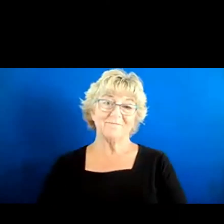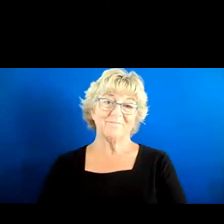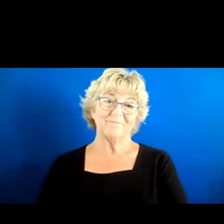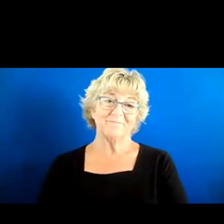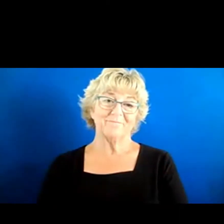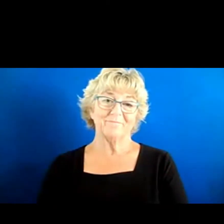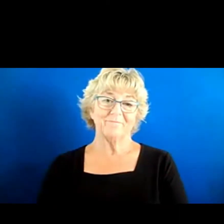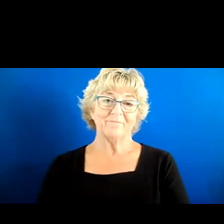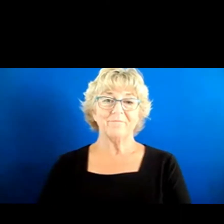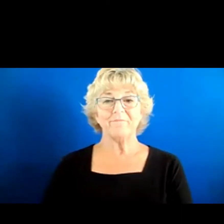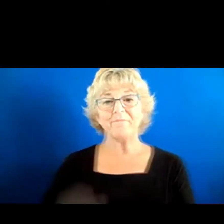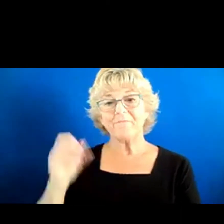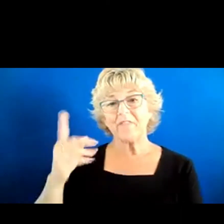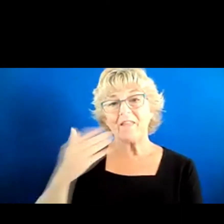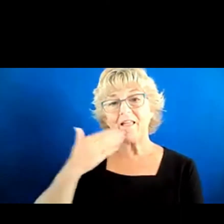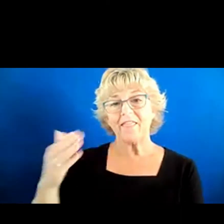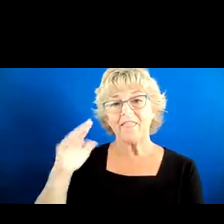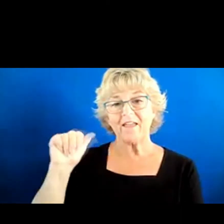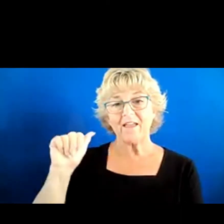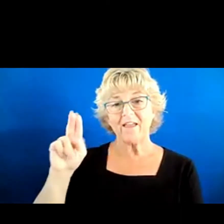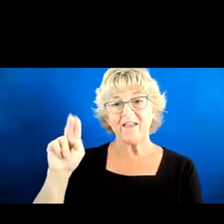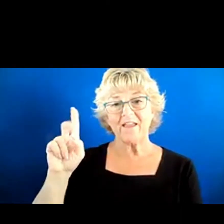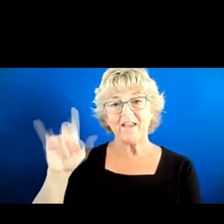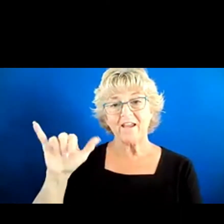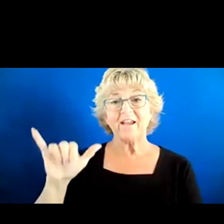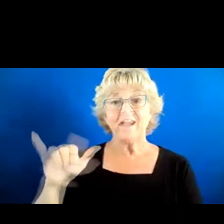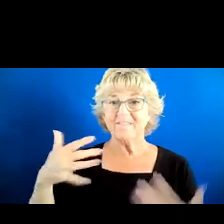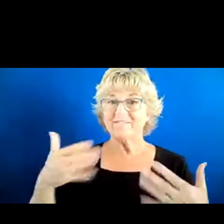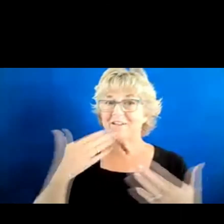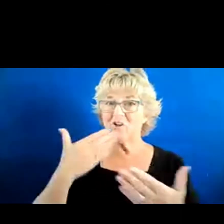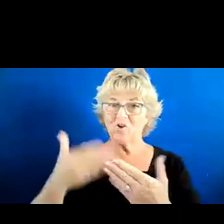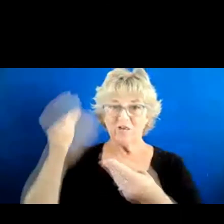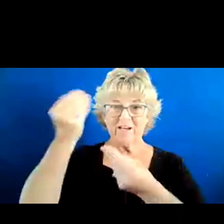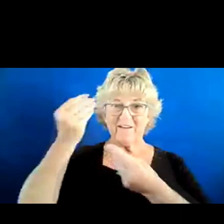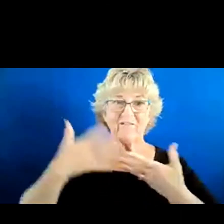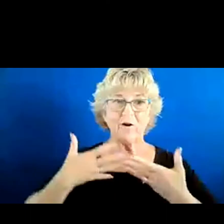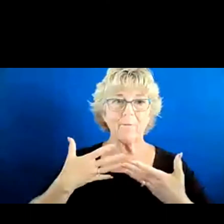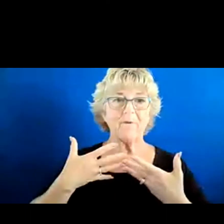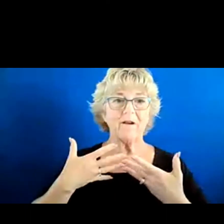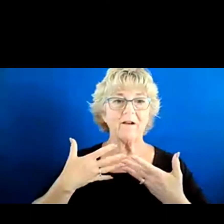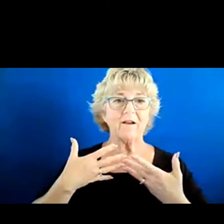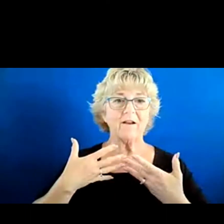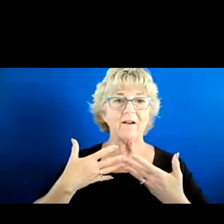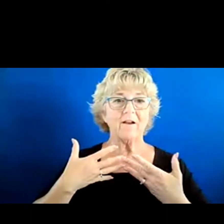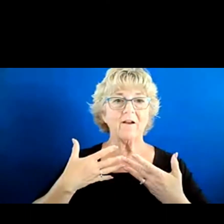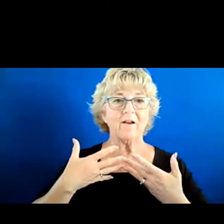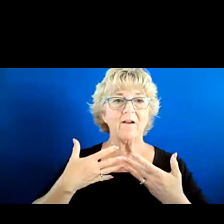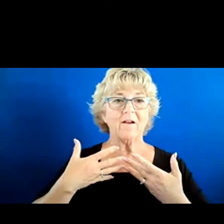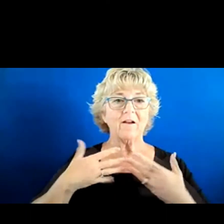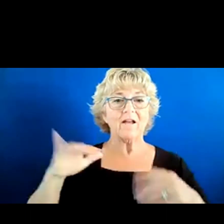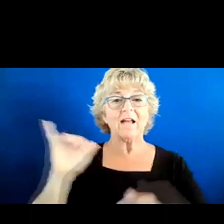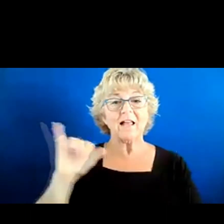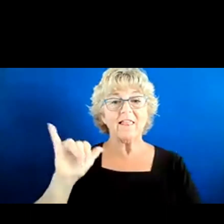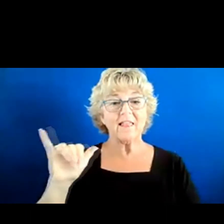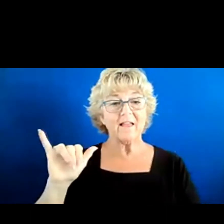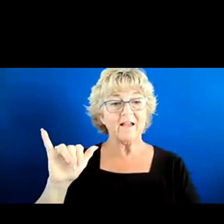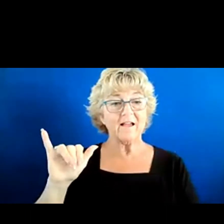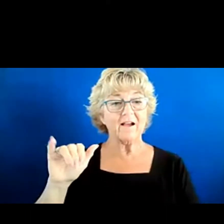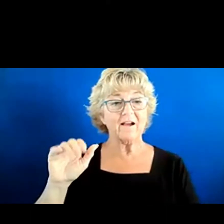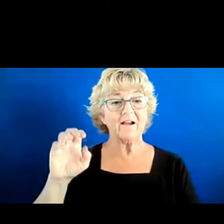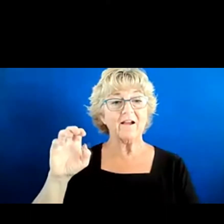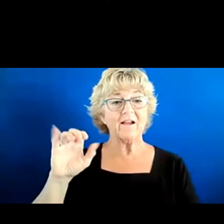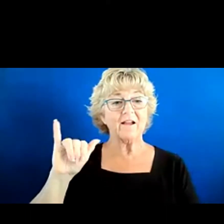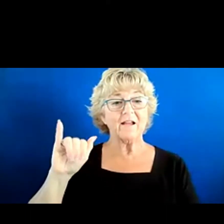Thank you, Andy. That was very informative. Like Mr. Imparato said, it's open for